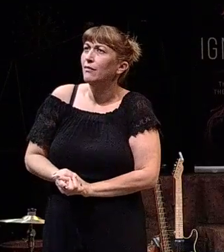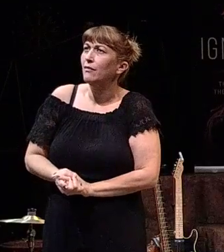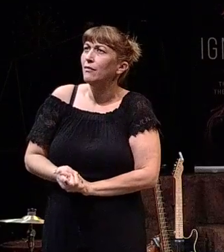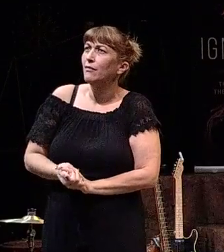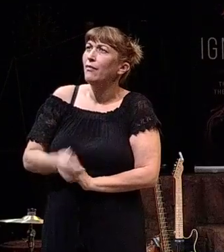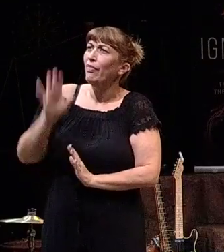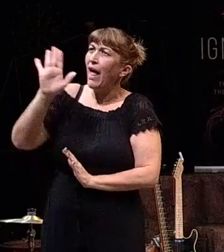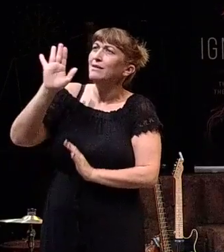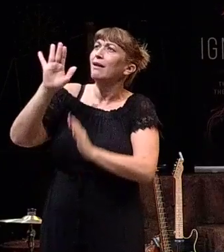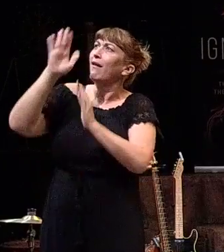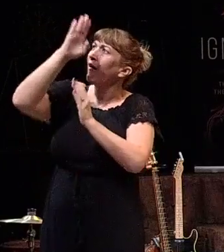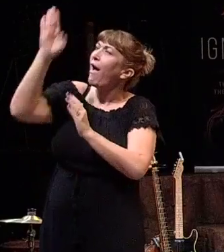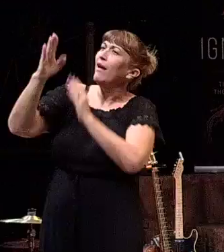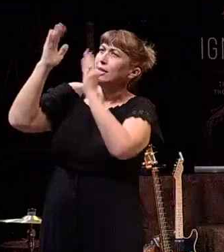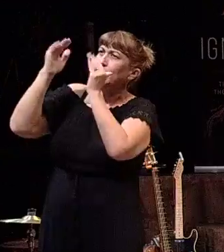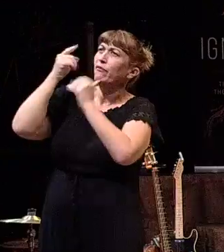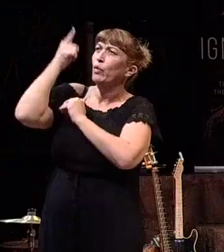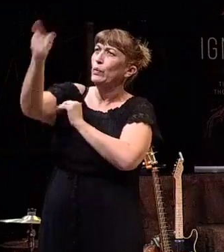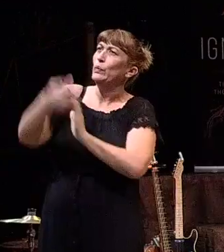Just for a second.